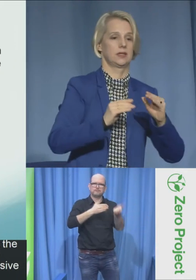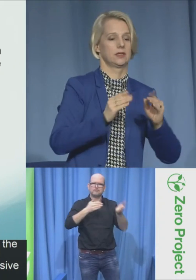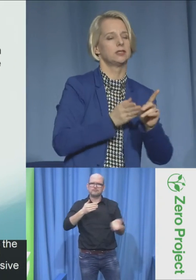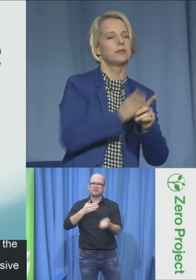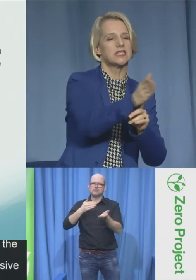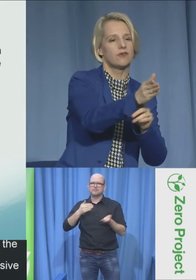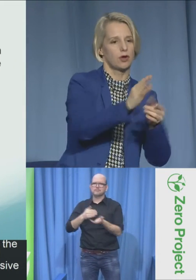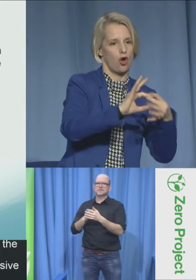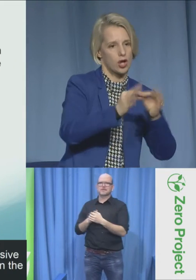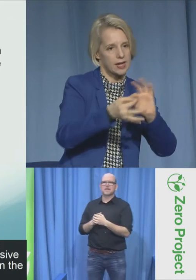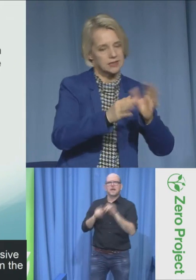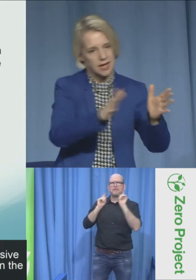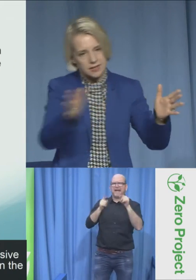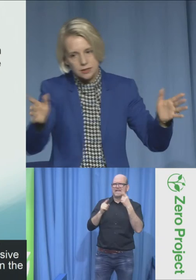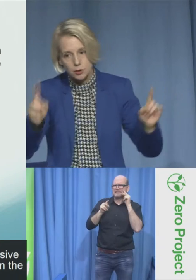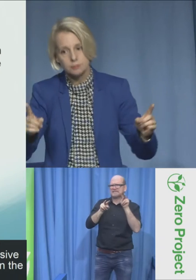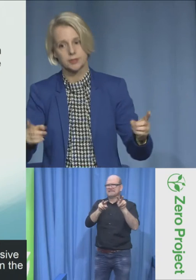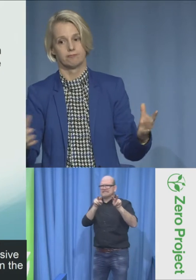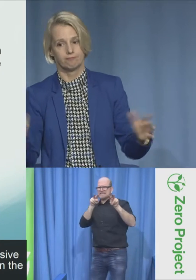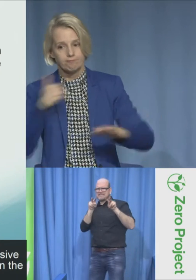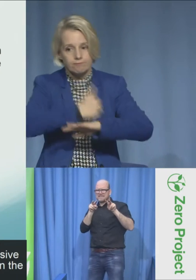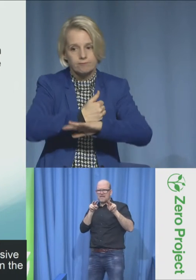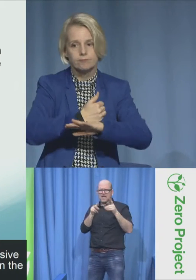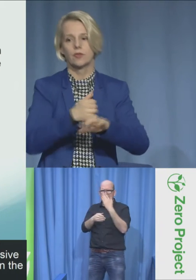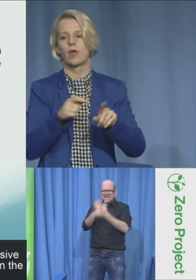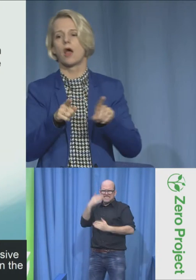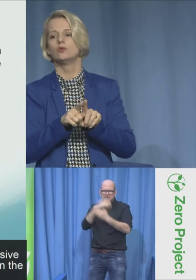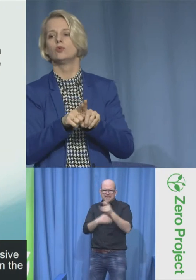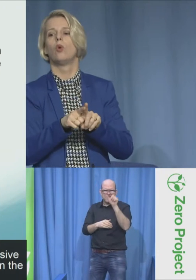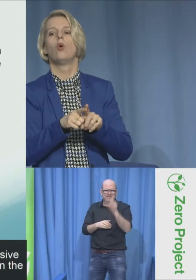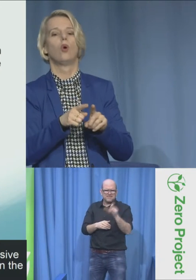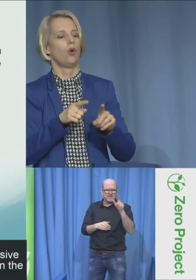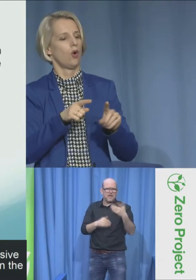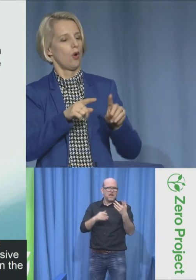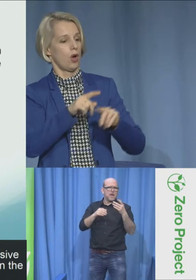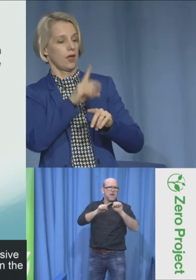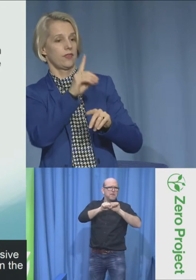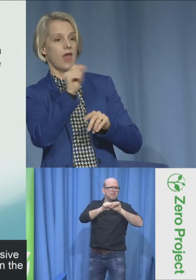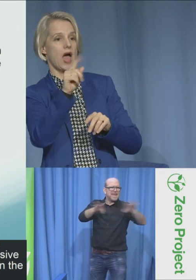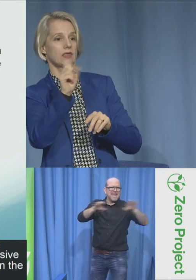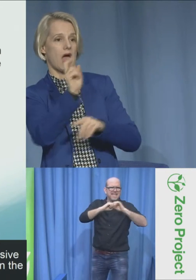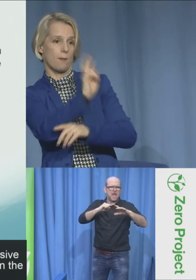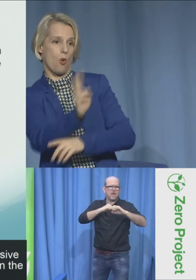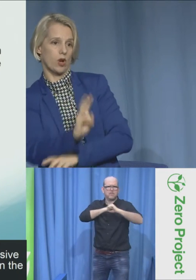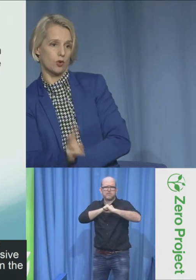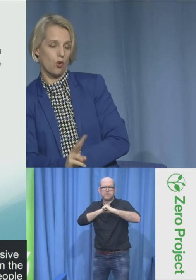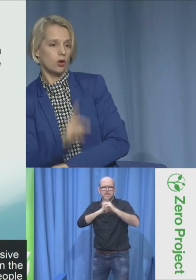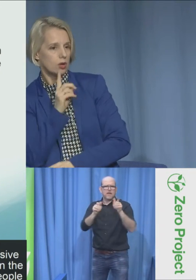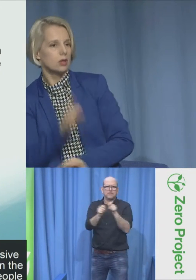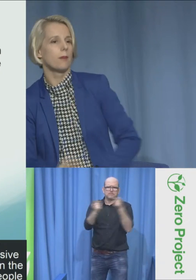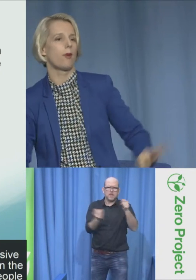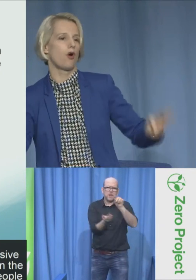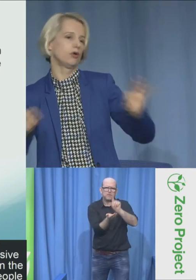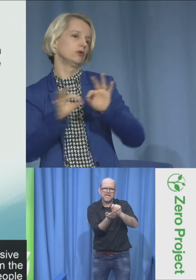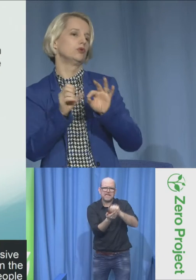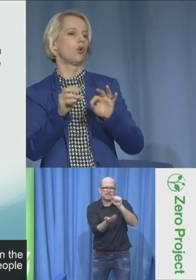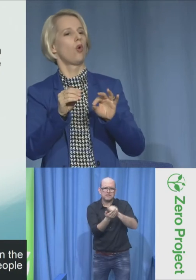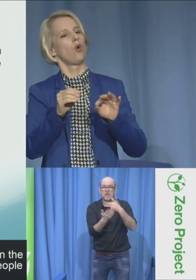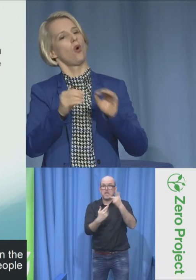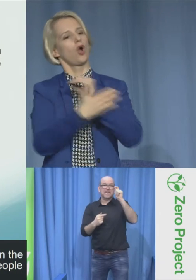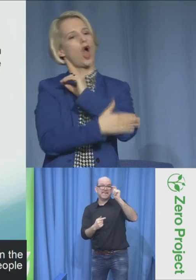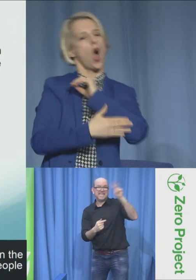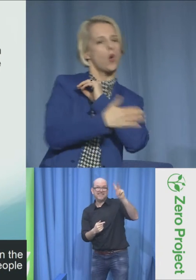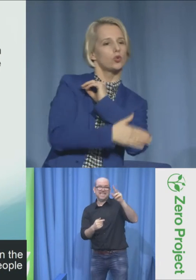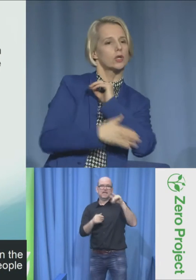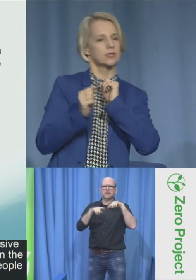the percentage of disabled people in mass media. We also have to look